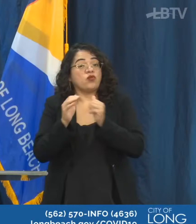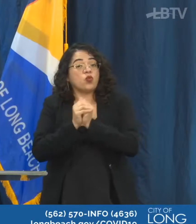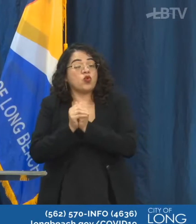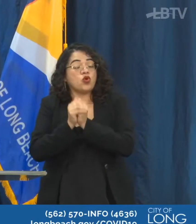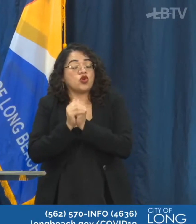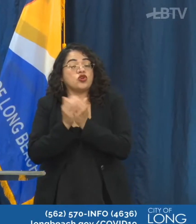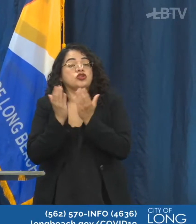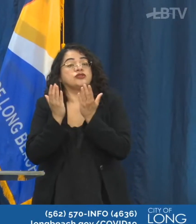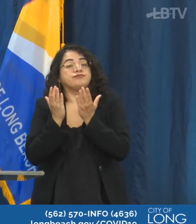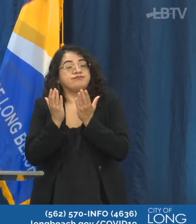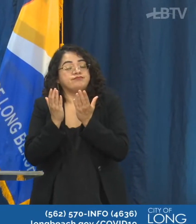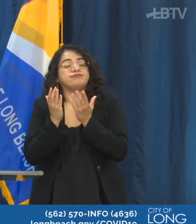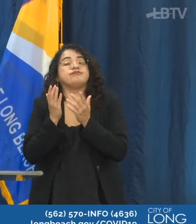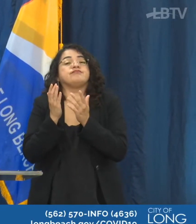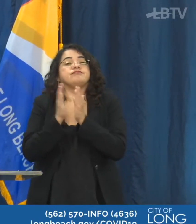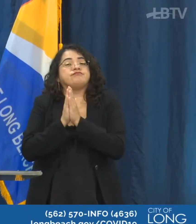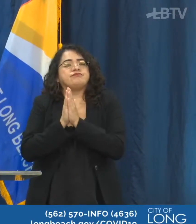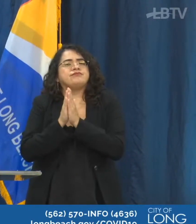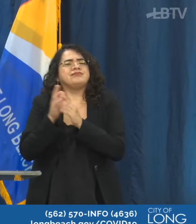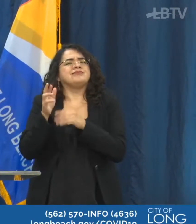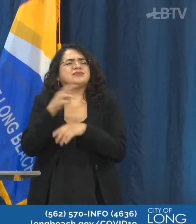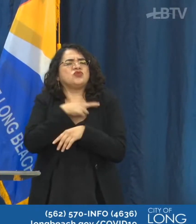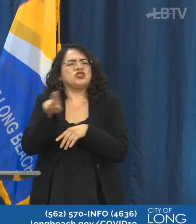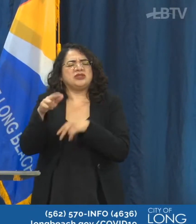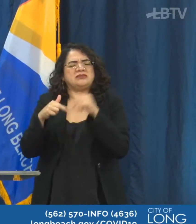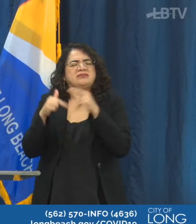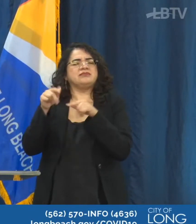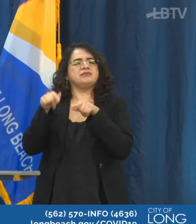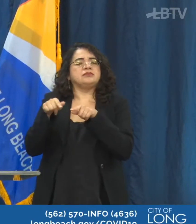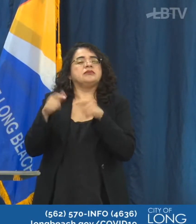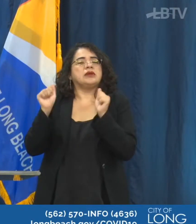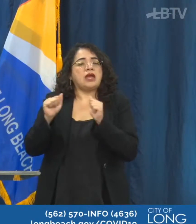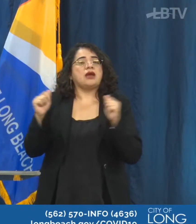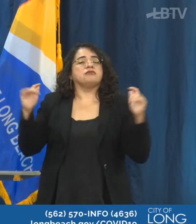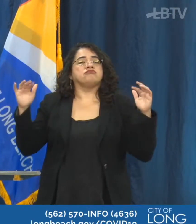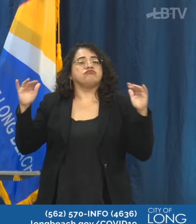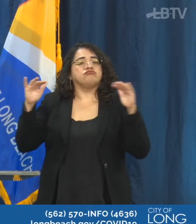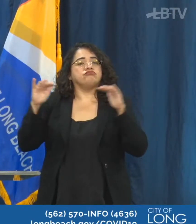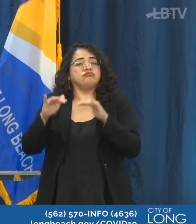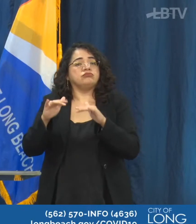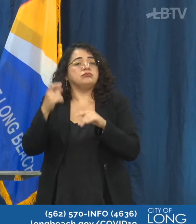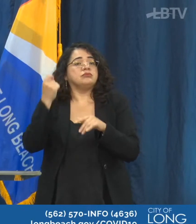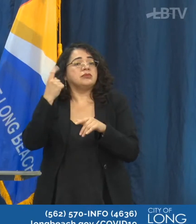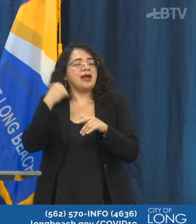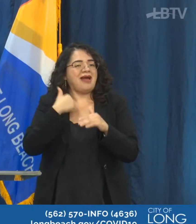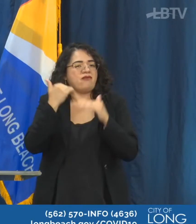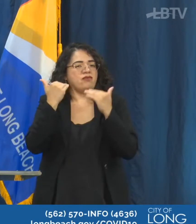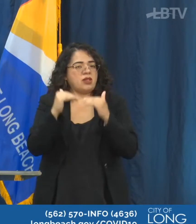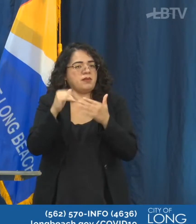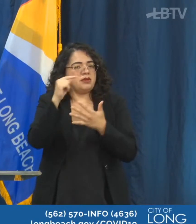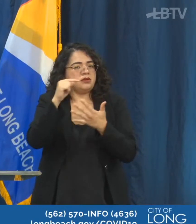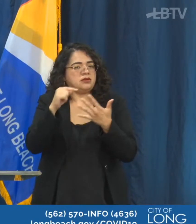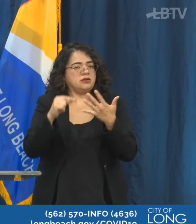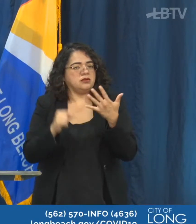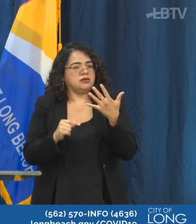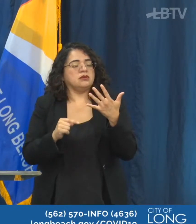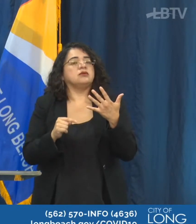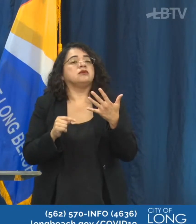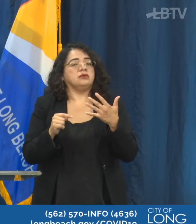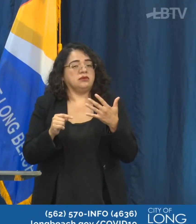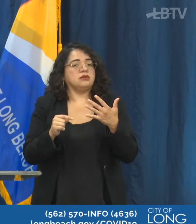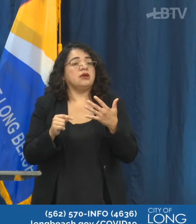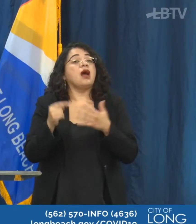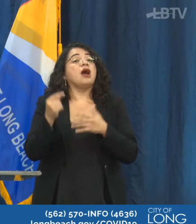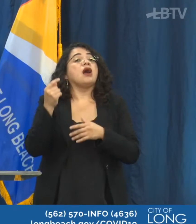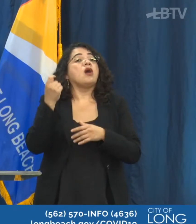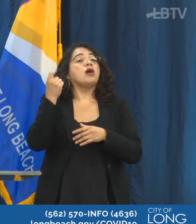to further open and political gatherings will be allowed without a cap on numbers as long